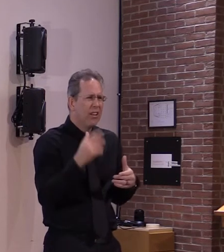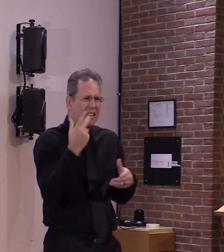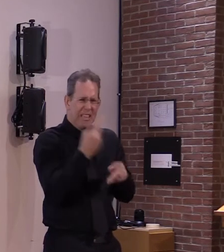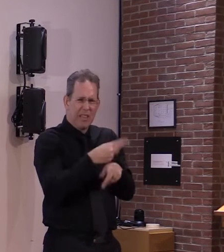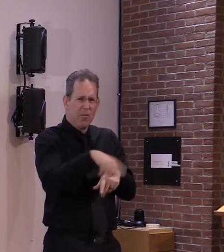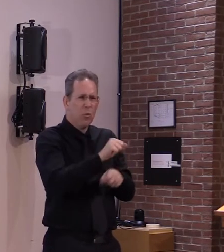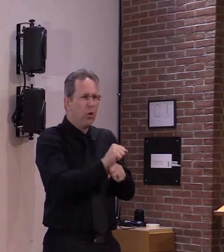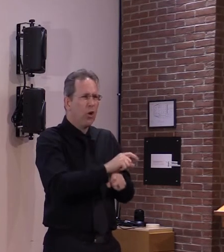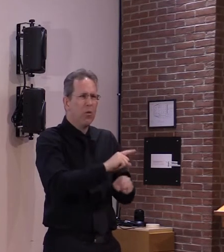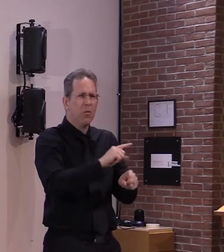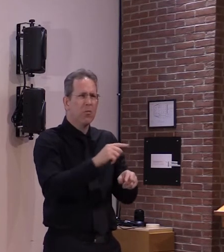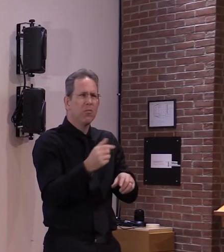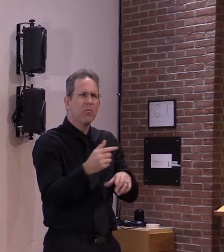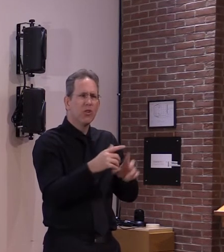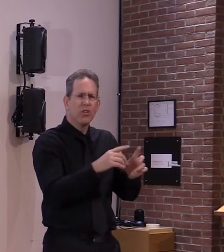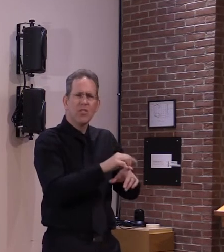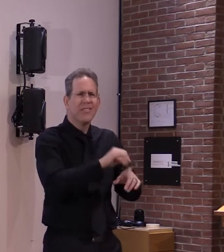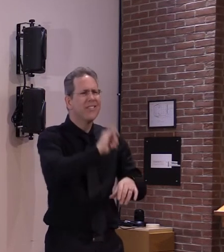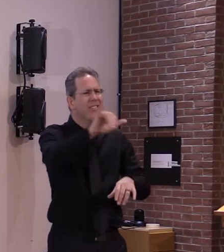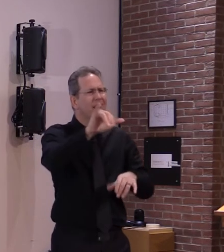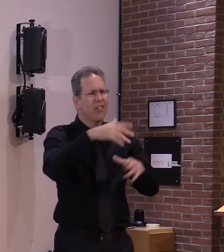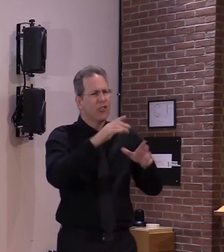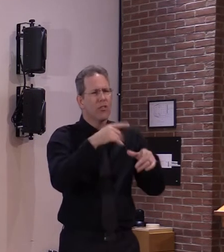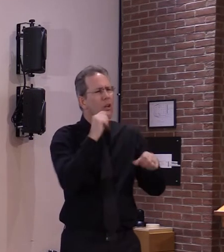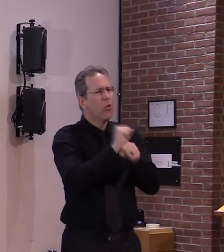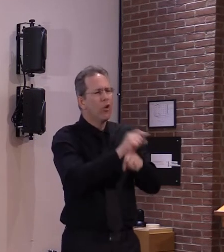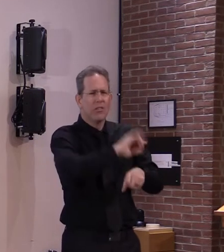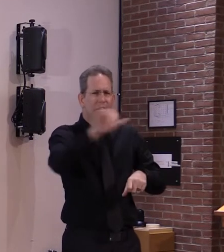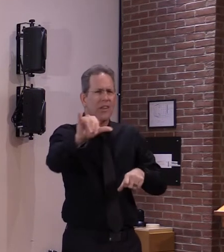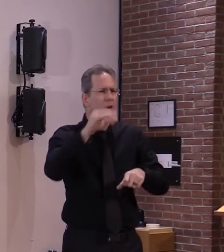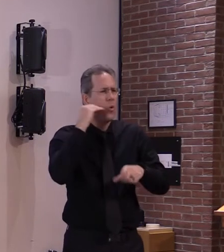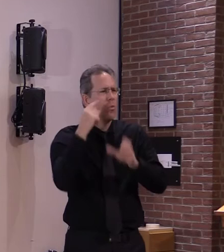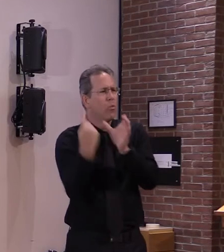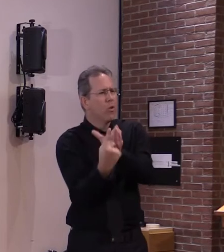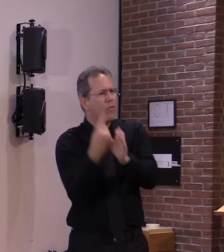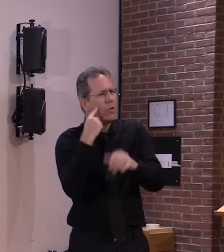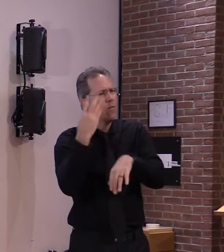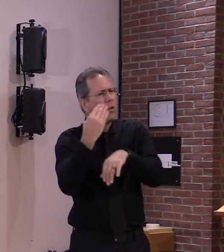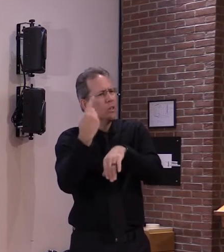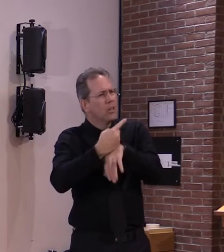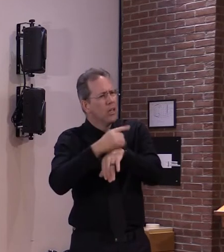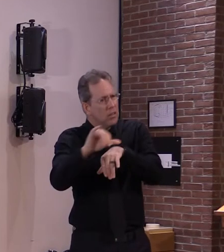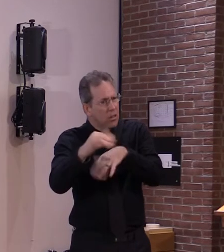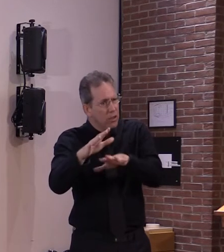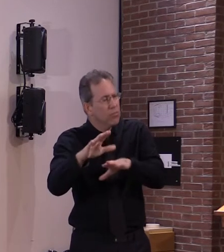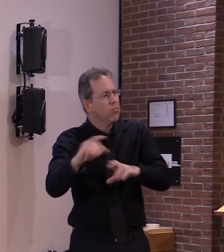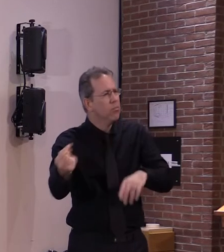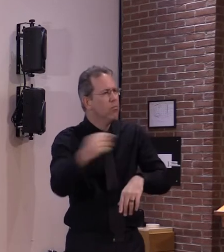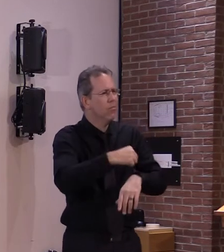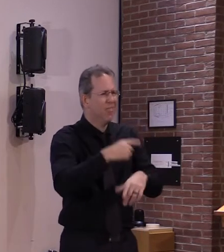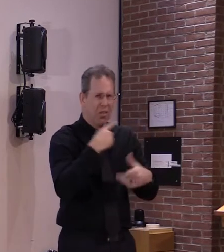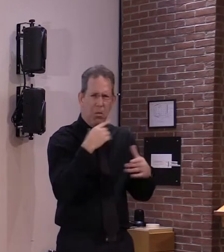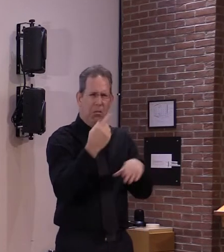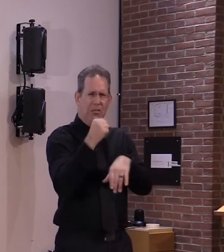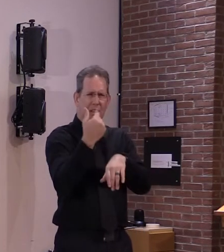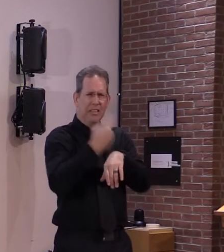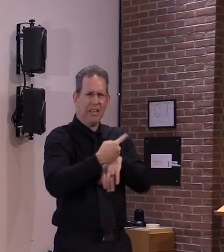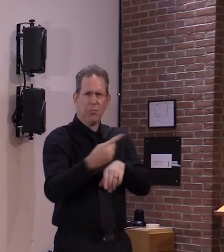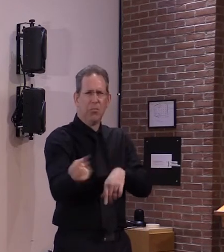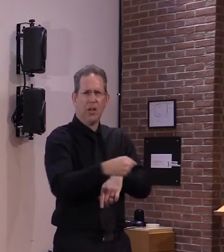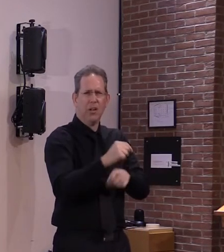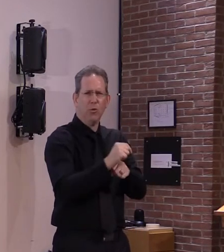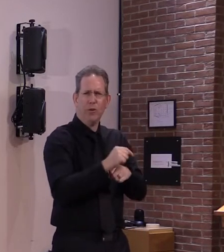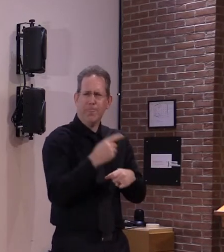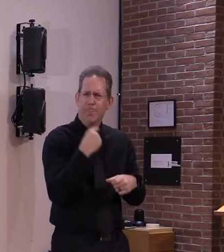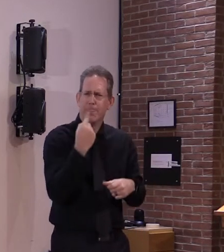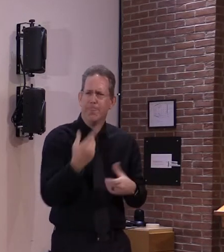enough not to spread it to other uh other workers but especially in healthcare industry yes so